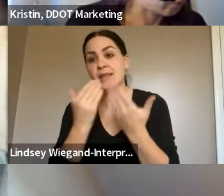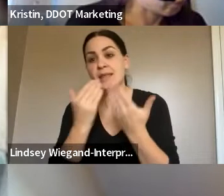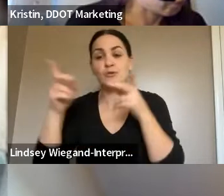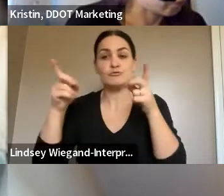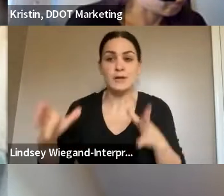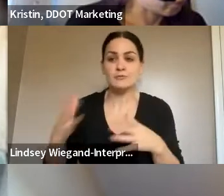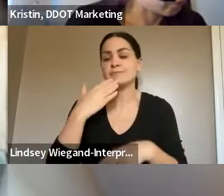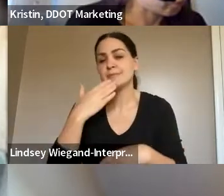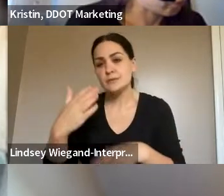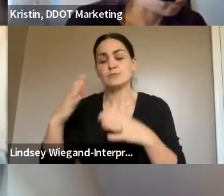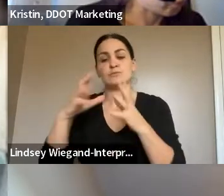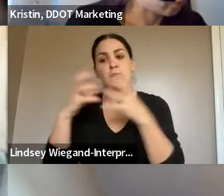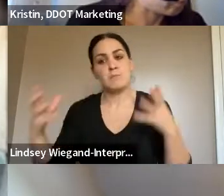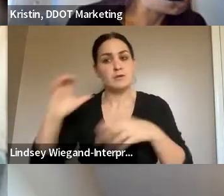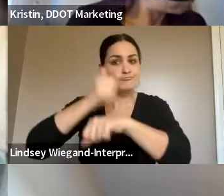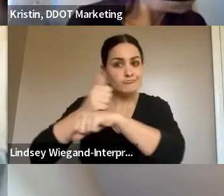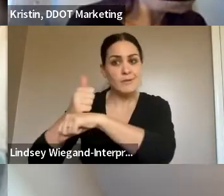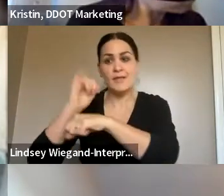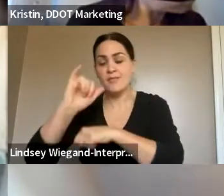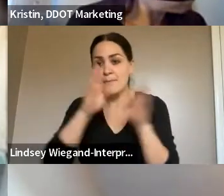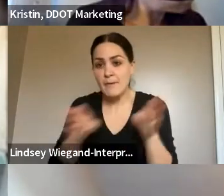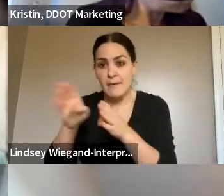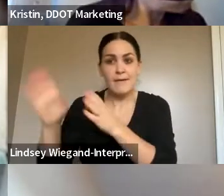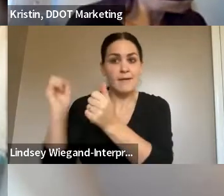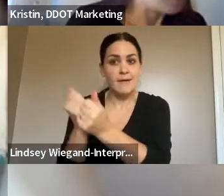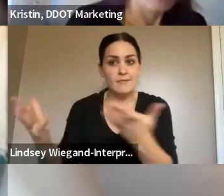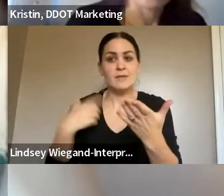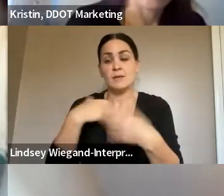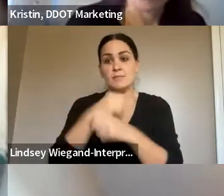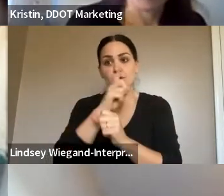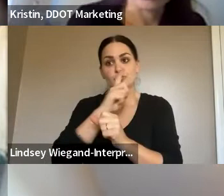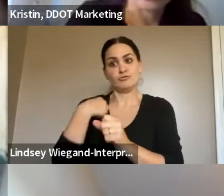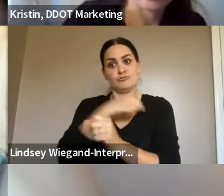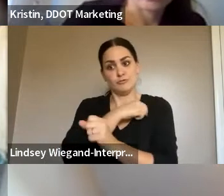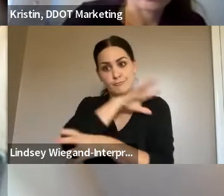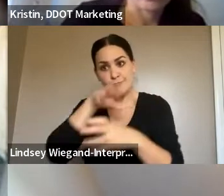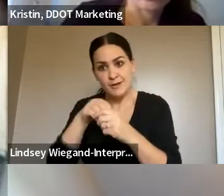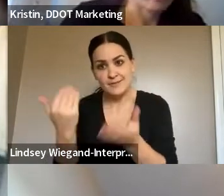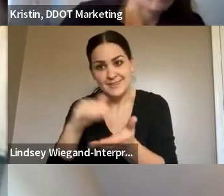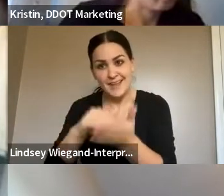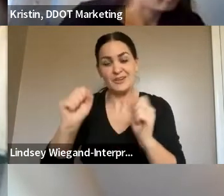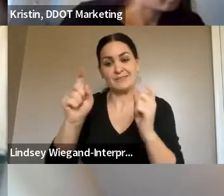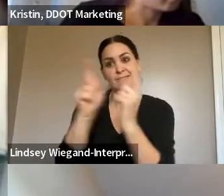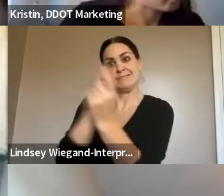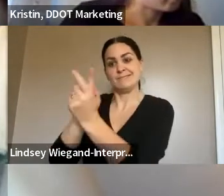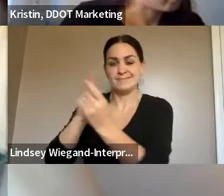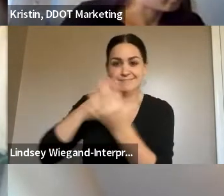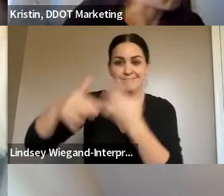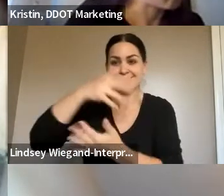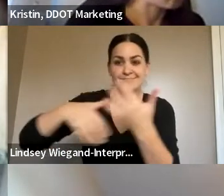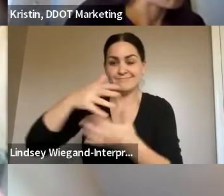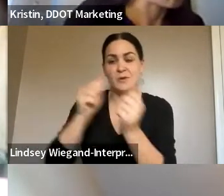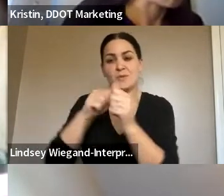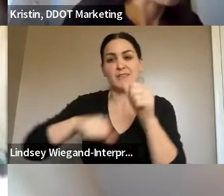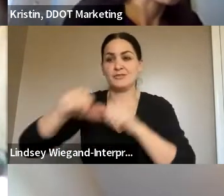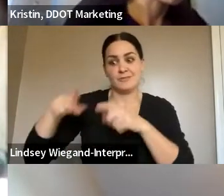the work you've done. Setting that up and just getting us involved again to where we can actually have that person-to-person contact again after